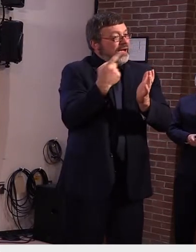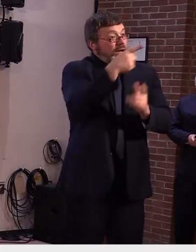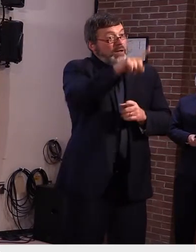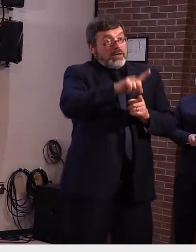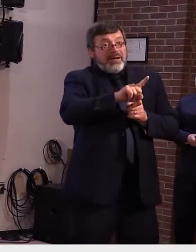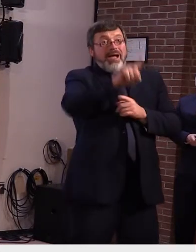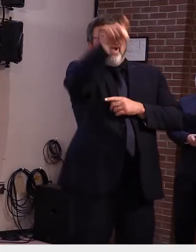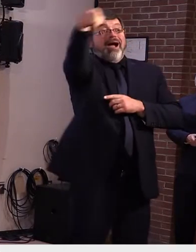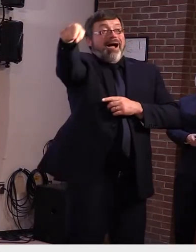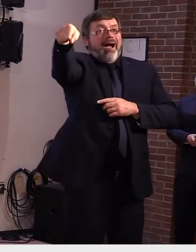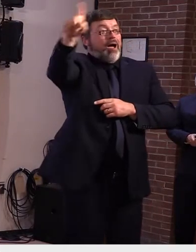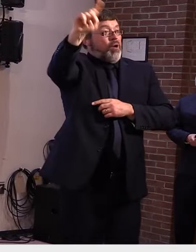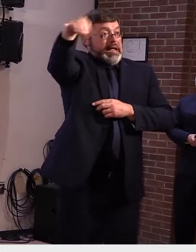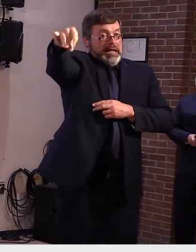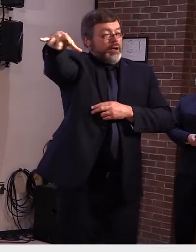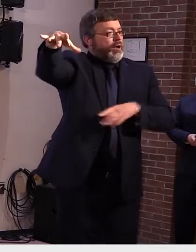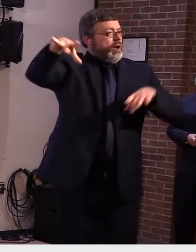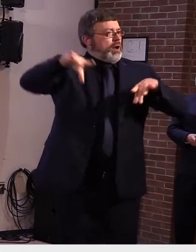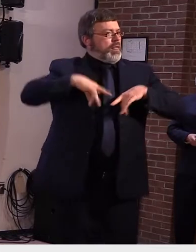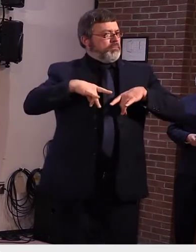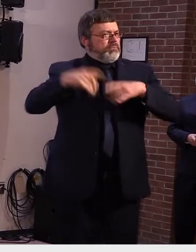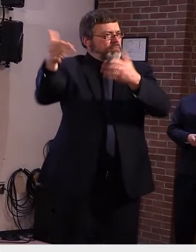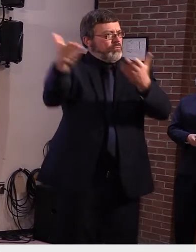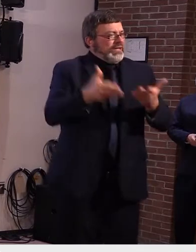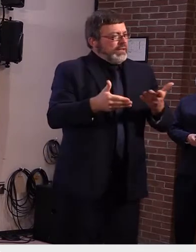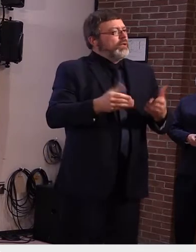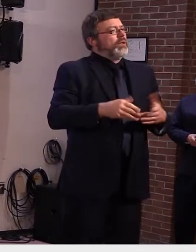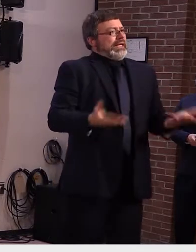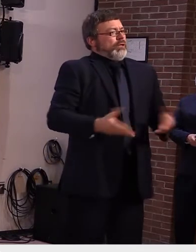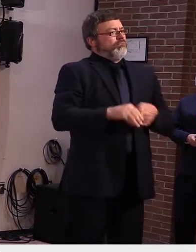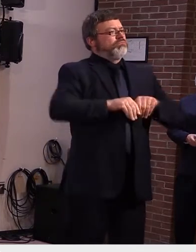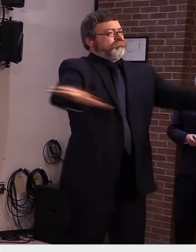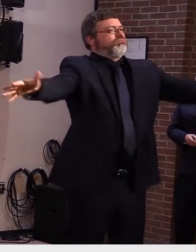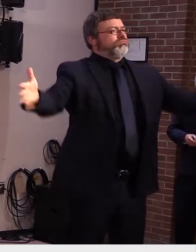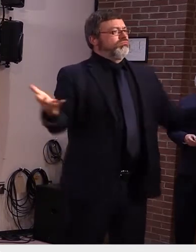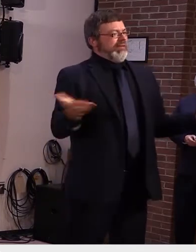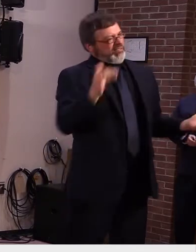That concludes my update. I will now turn it over to Dr. Kelso.